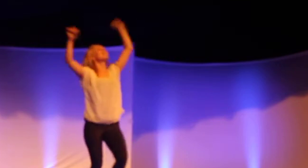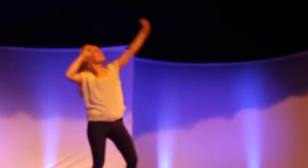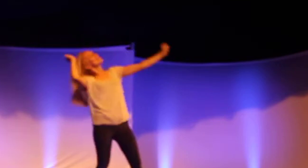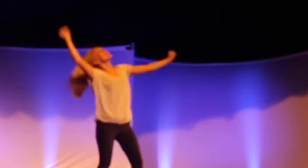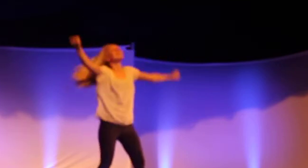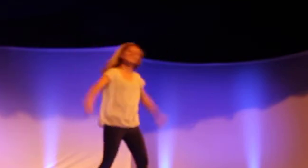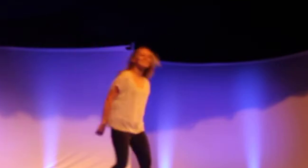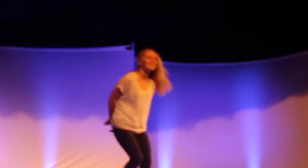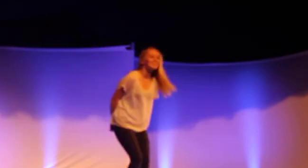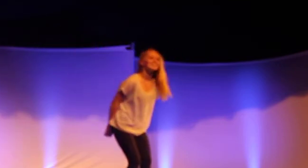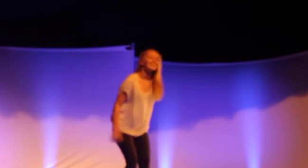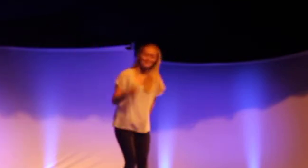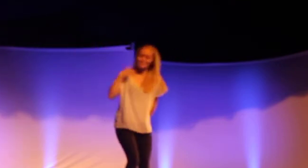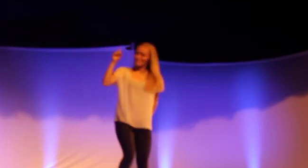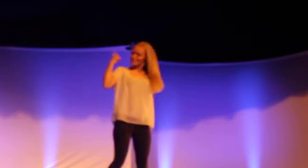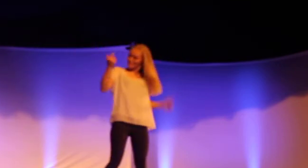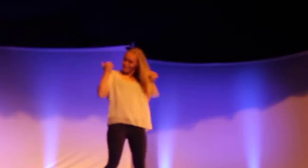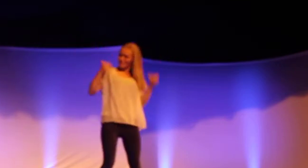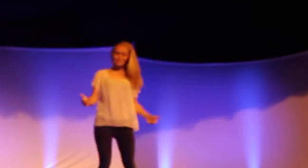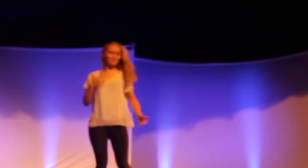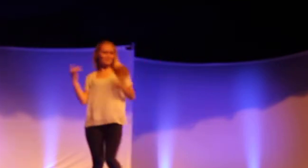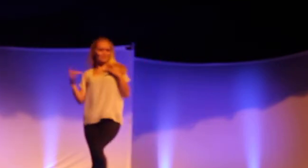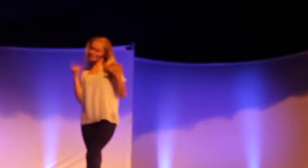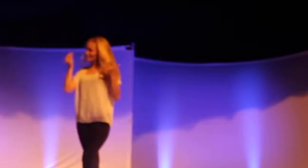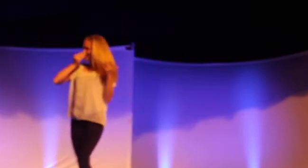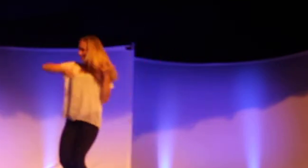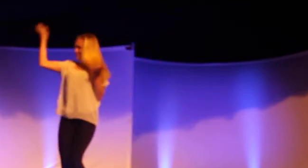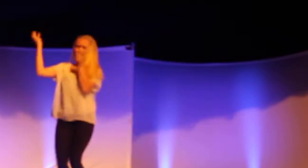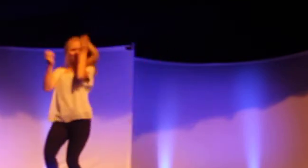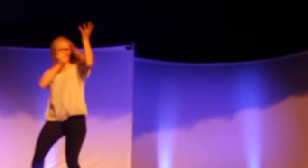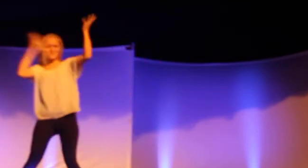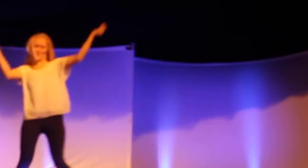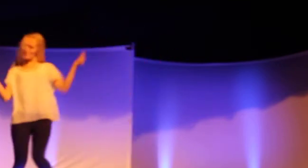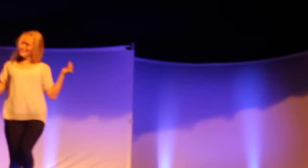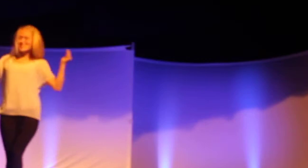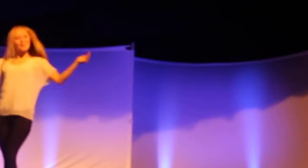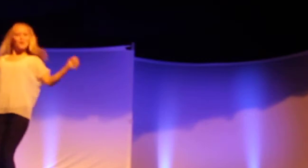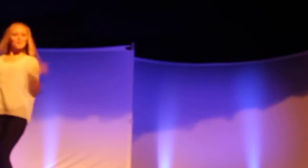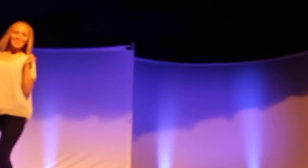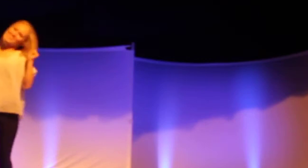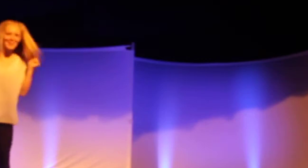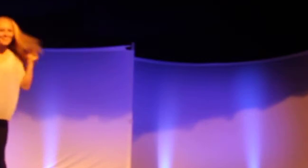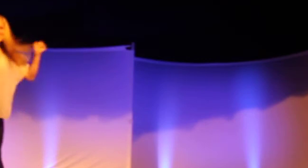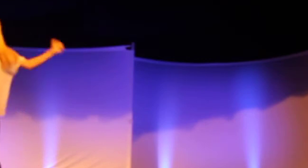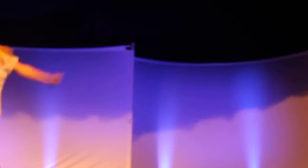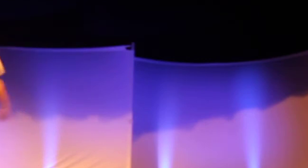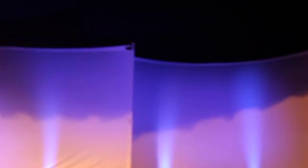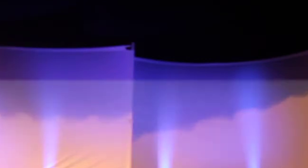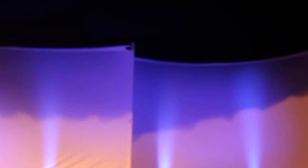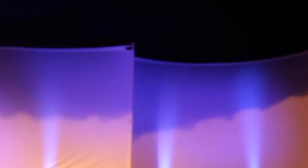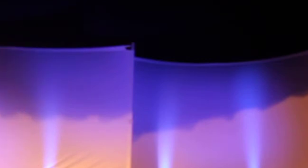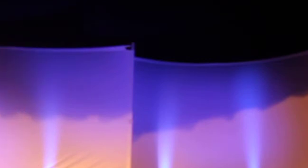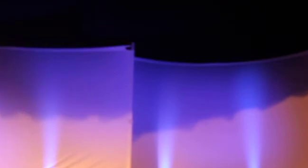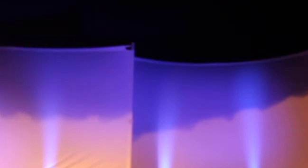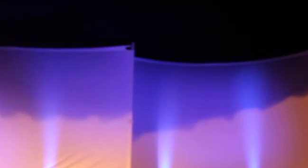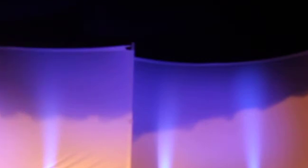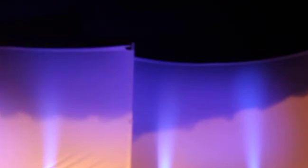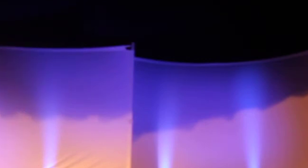all I quit But you don't wanna get it, you know it, go, it, go with it Cause you're like a crazy rock